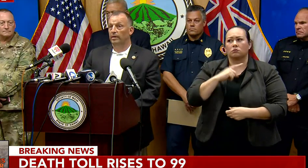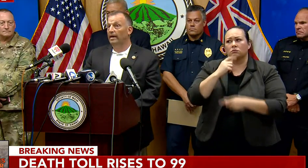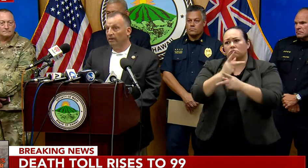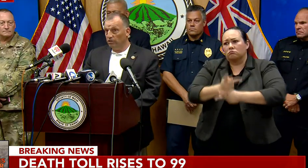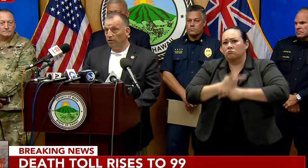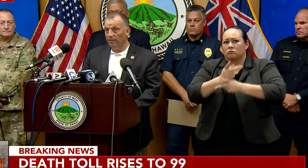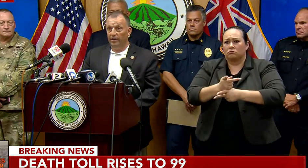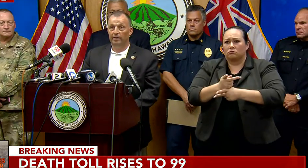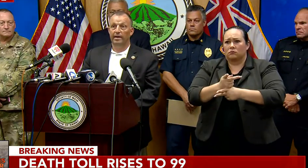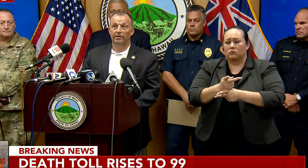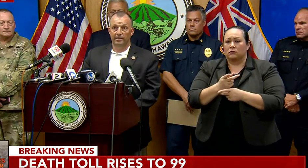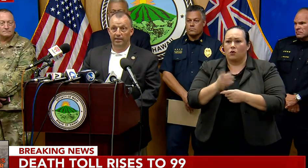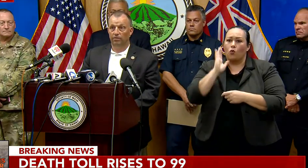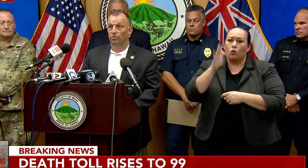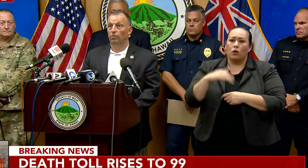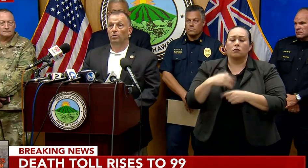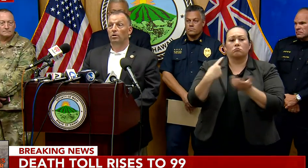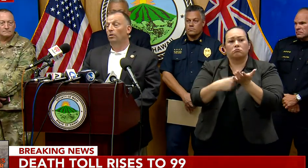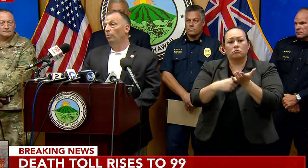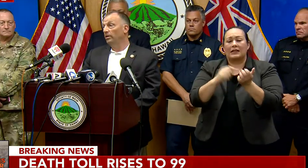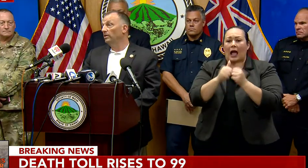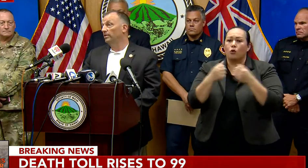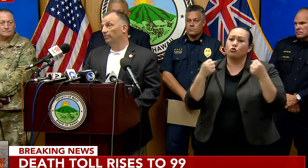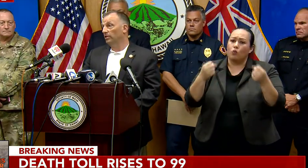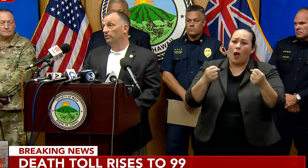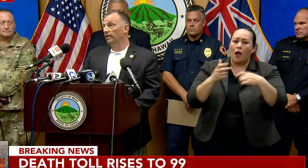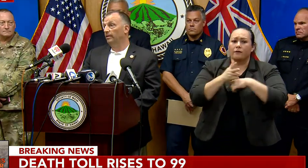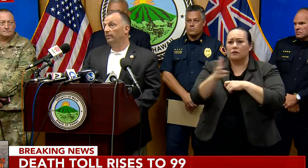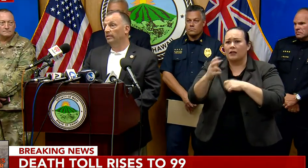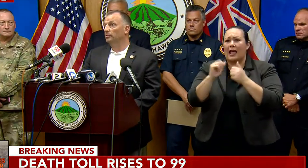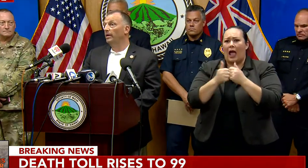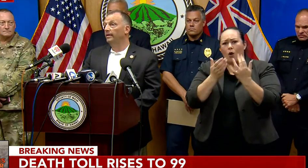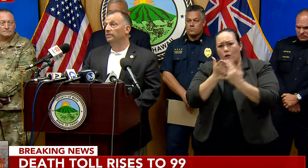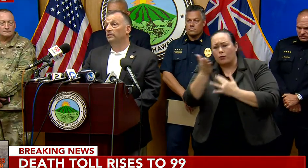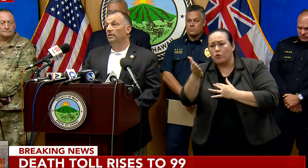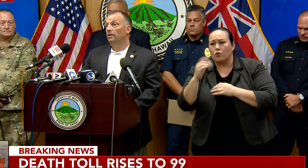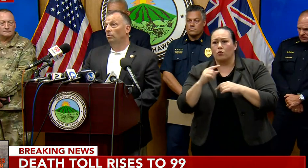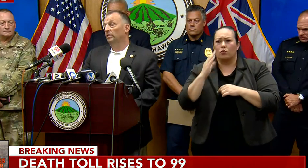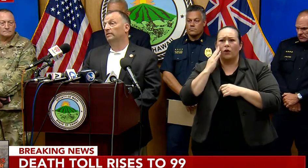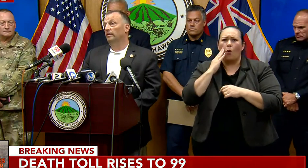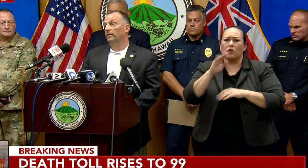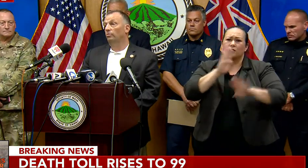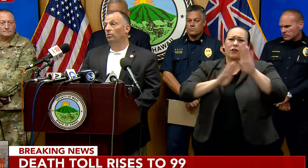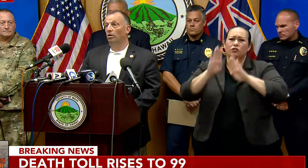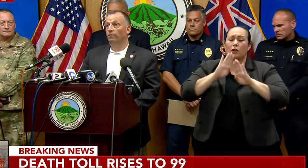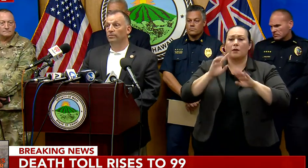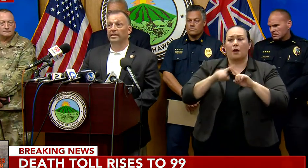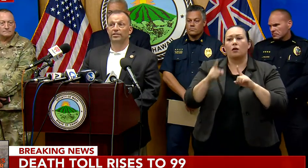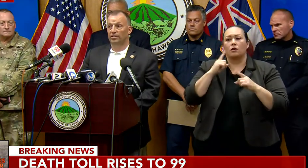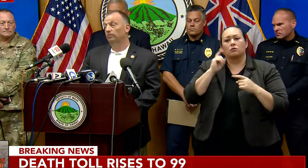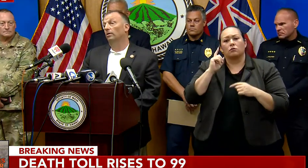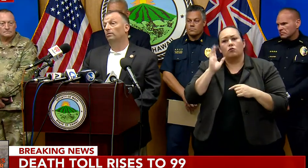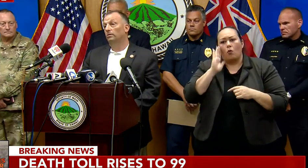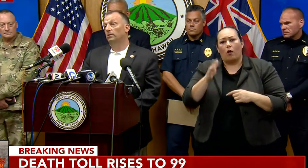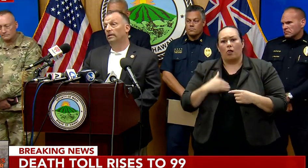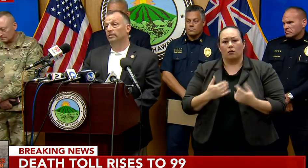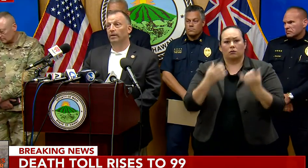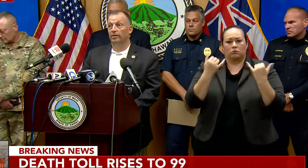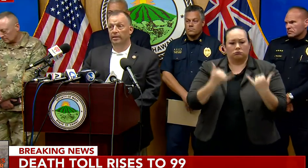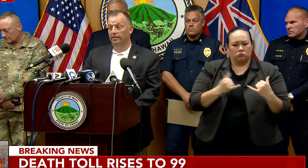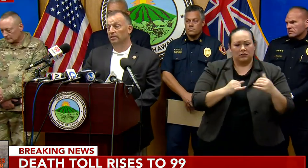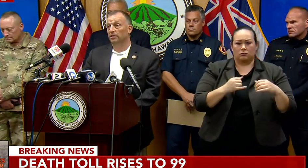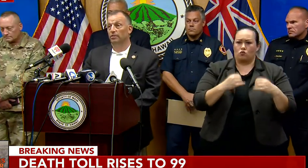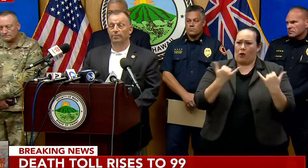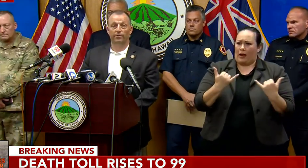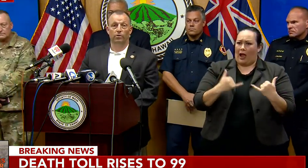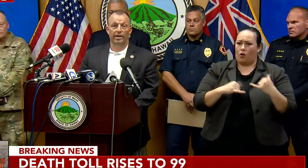questions about how to drive in, how to get through. We know that it's frustrating. But at this pace, we'll accelerate. We'll go from stage zero, as